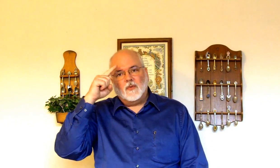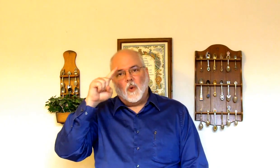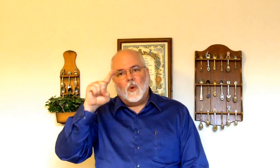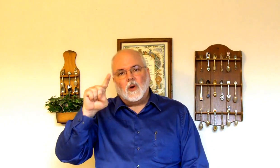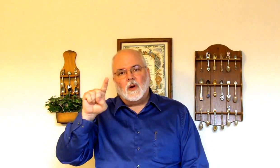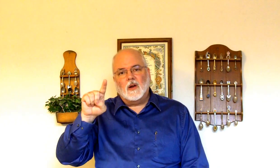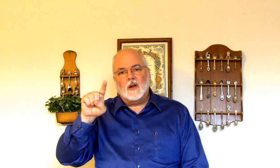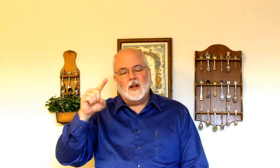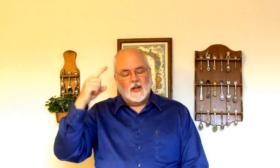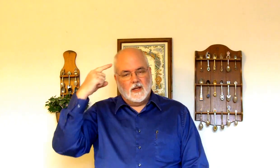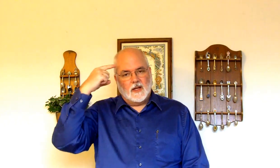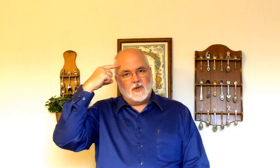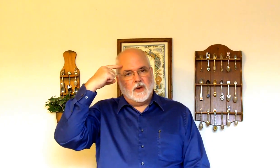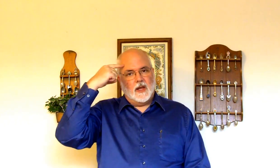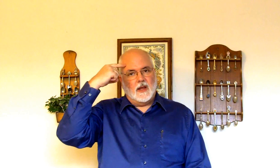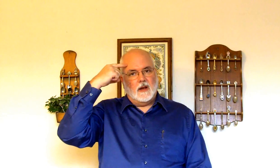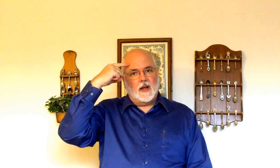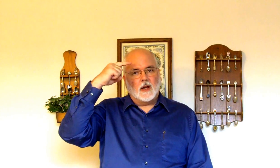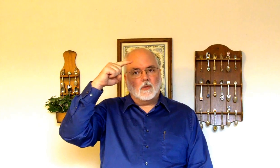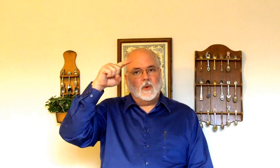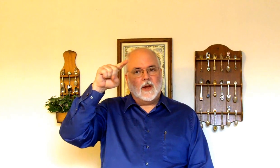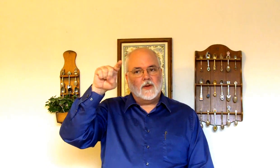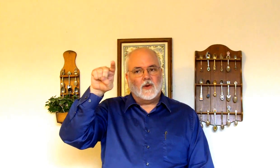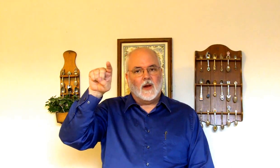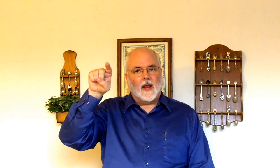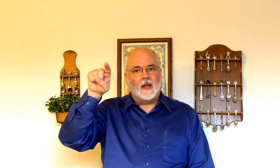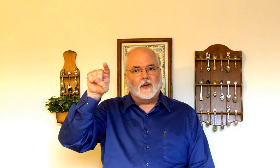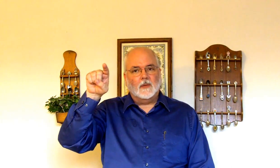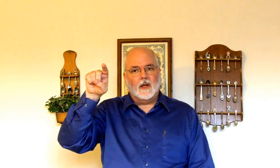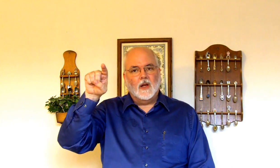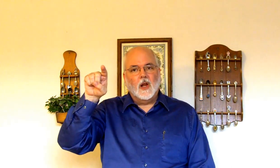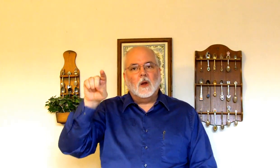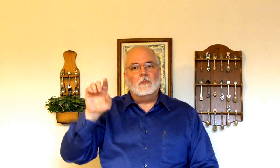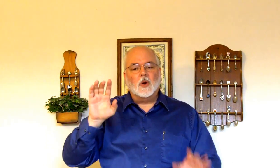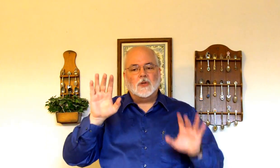For. Touch your head. And kind of rotate your hand a little bit. Mercy.